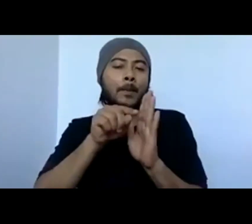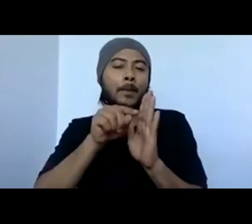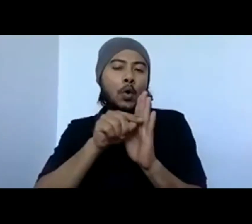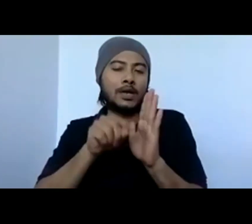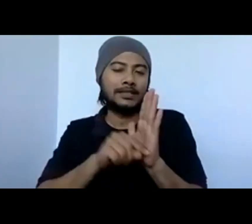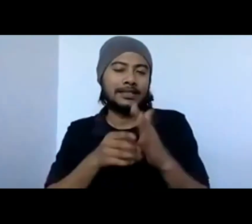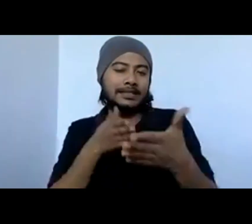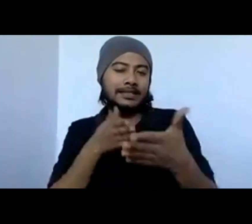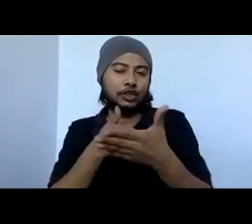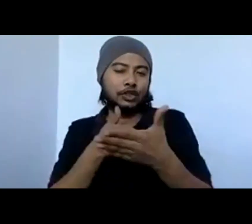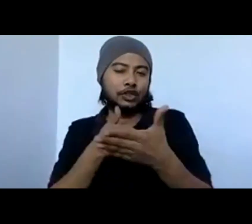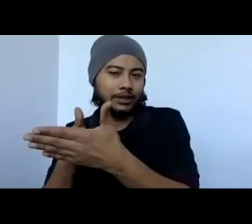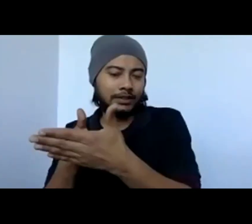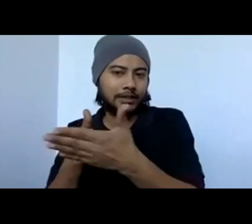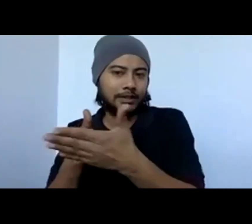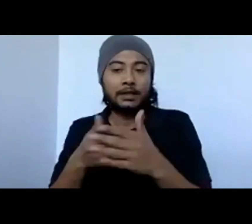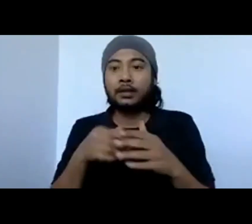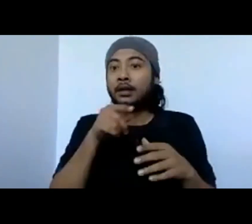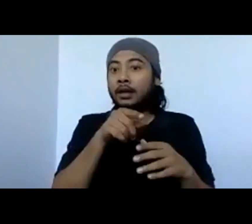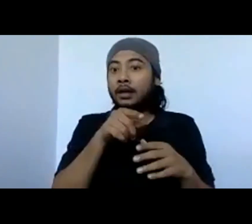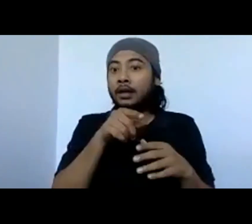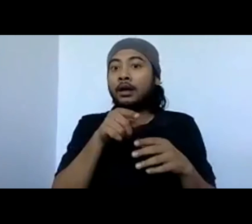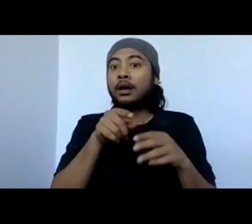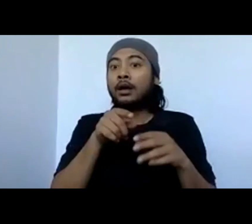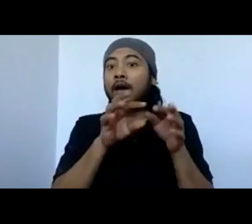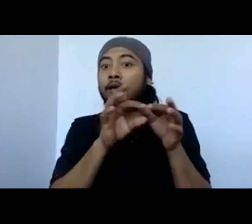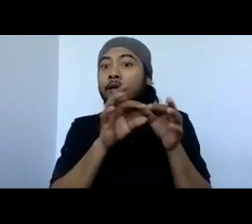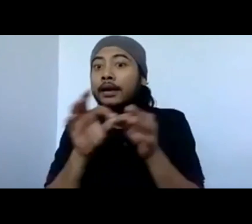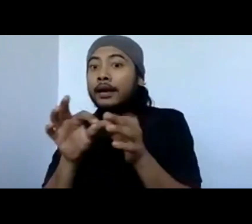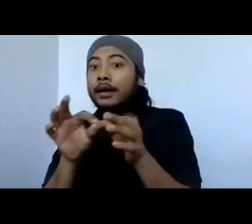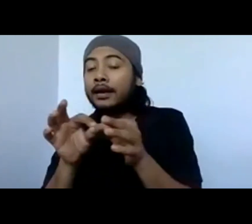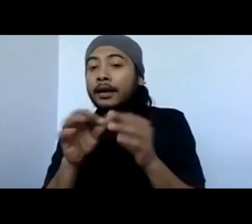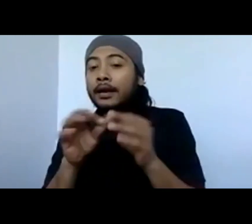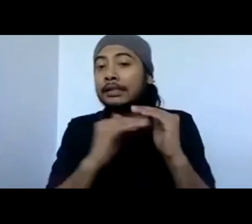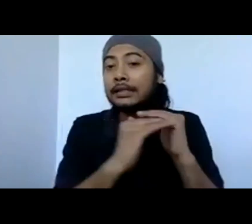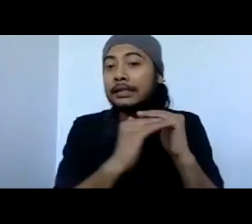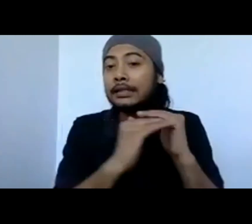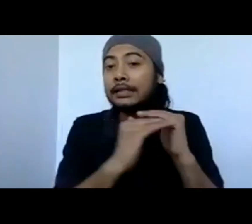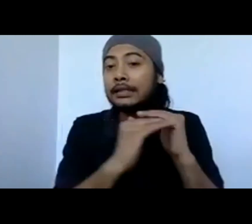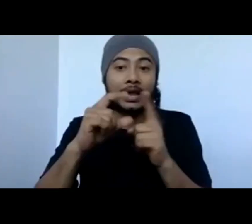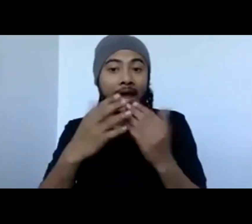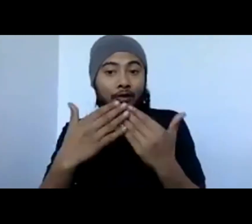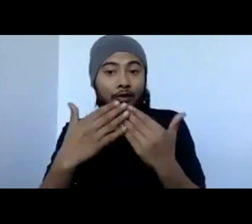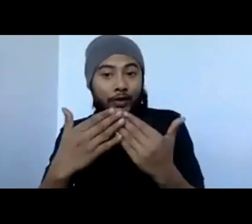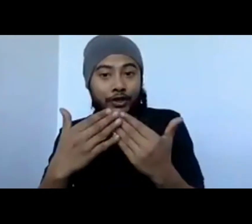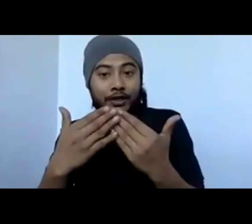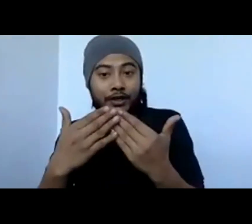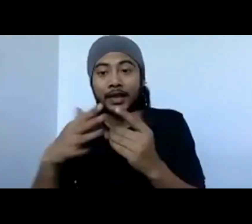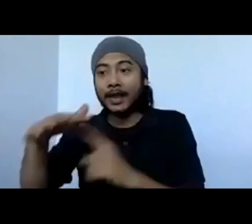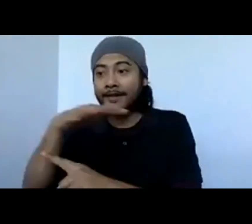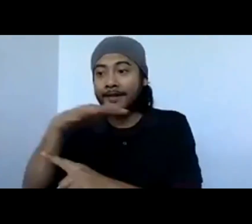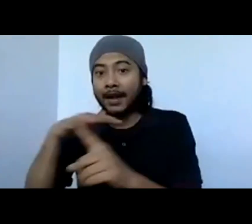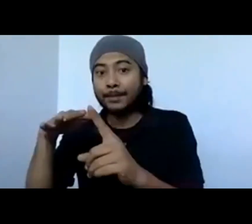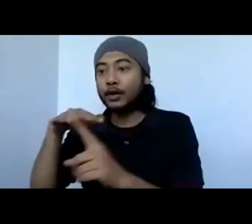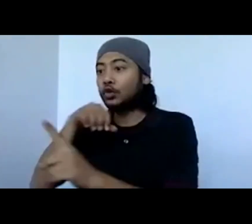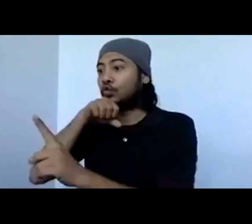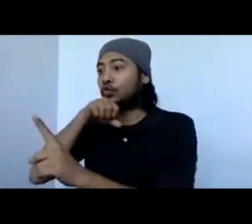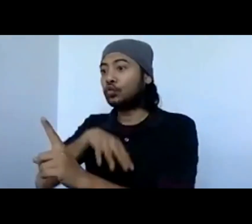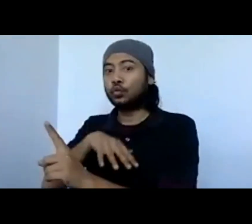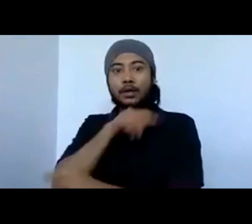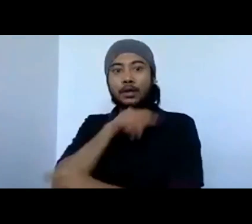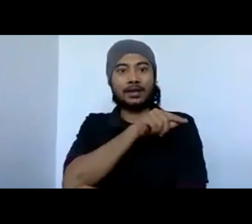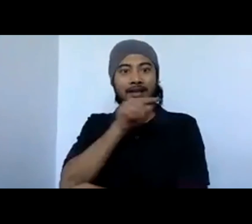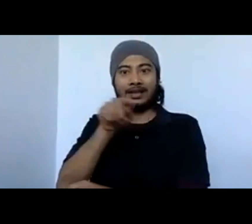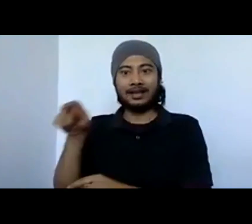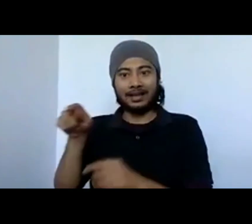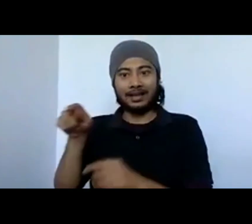and to discuss policies around sustainability, environment, education, youth and every policy that affects our discourse. First,